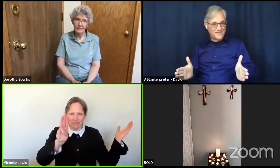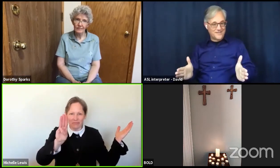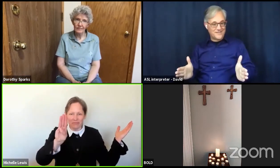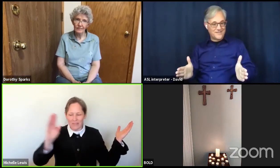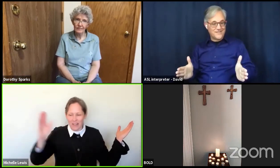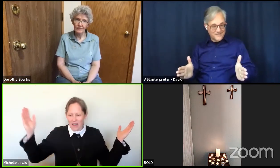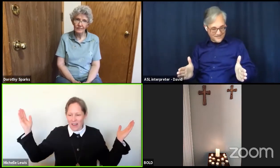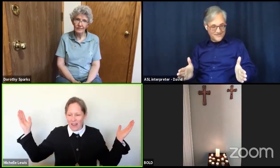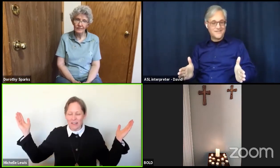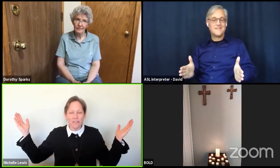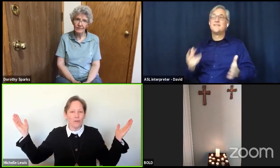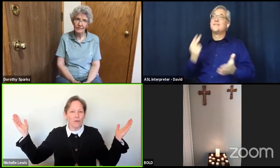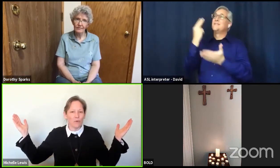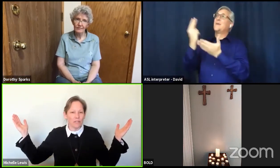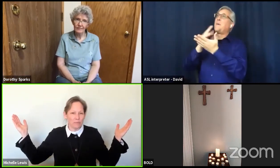and of the holy spirit